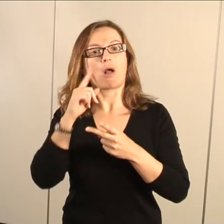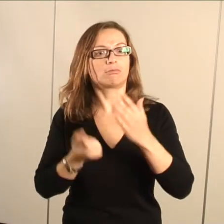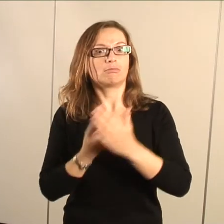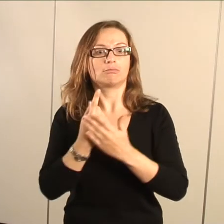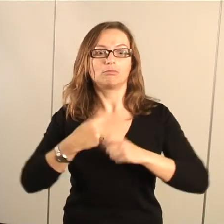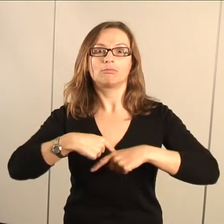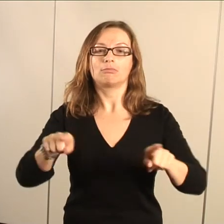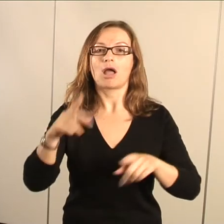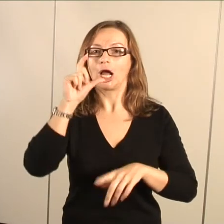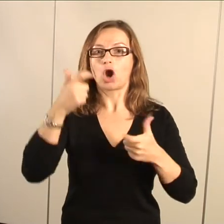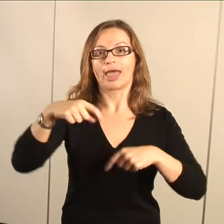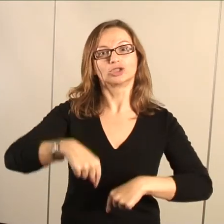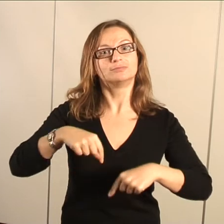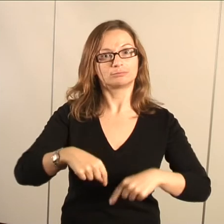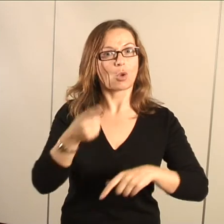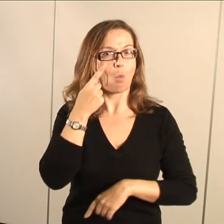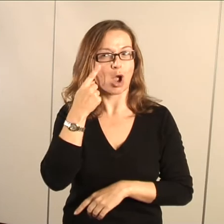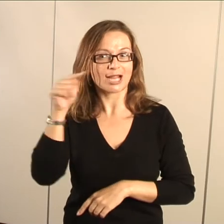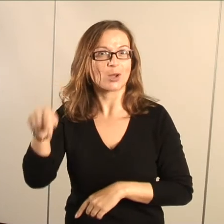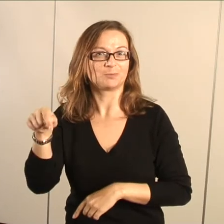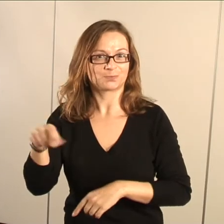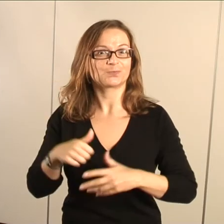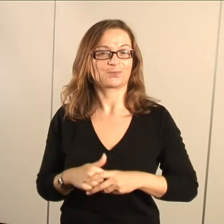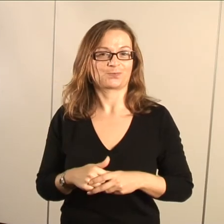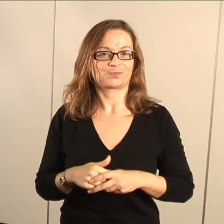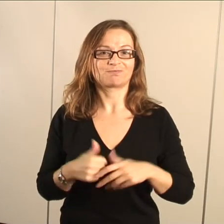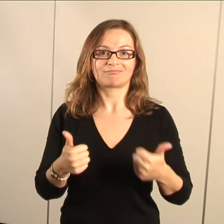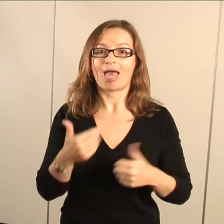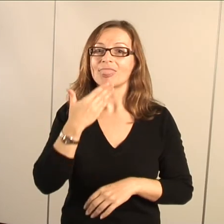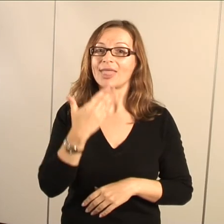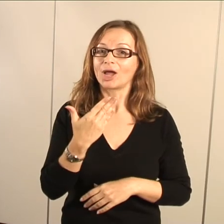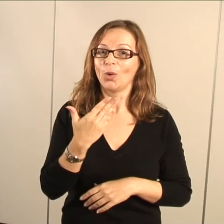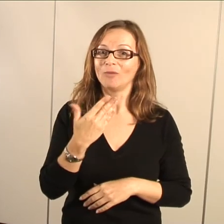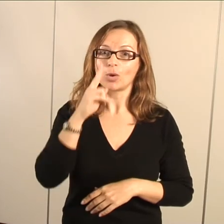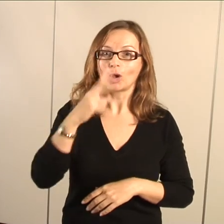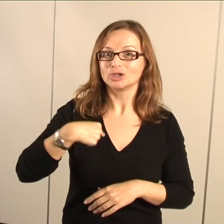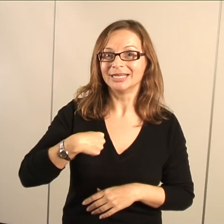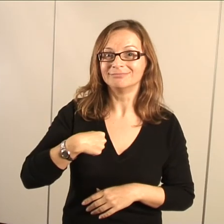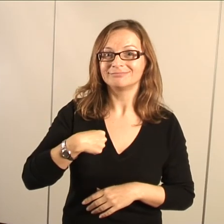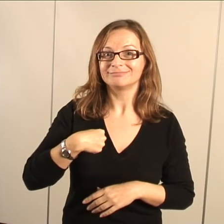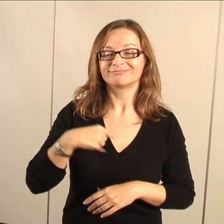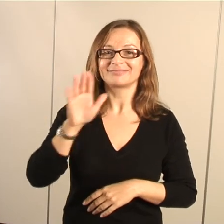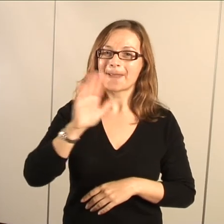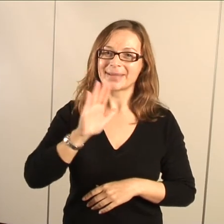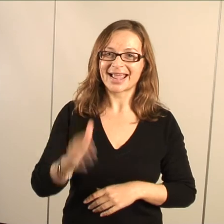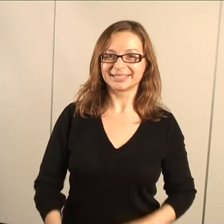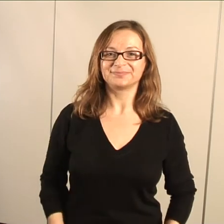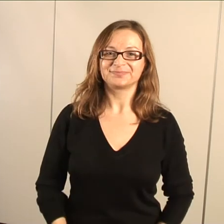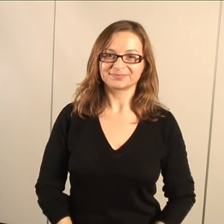a television programme, and that will be showing around college, so watch out for that one. So thank you for watching me. Bye.